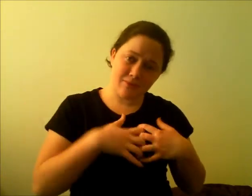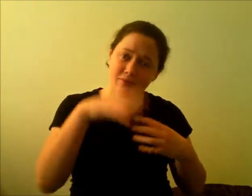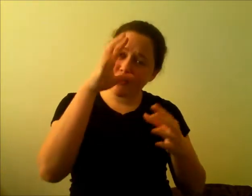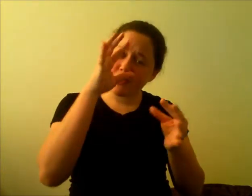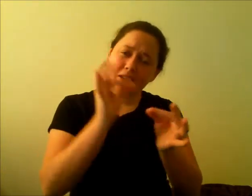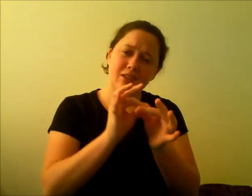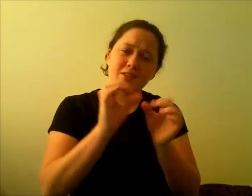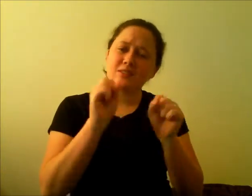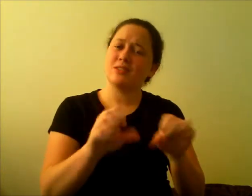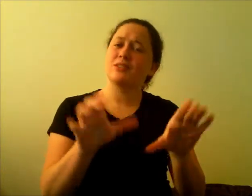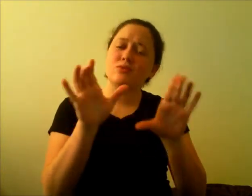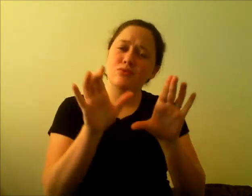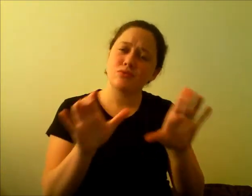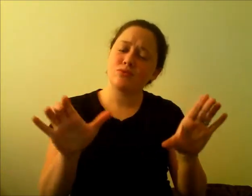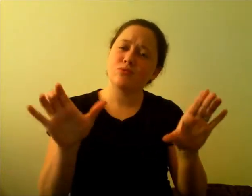what faith can do